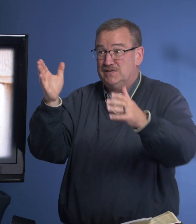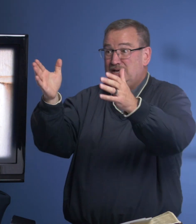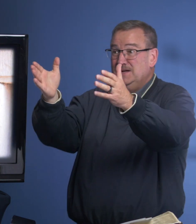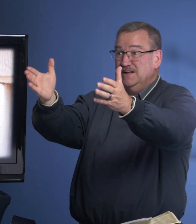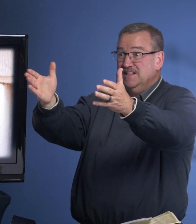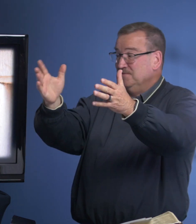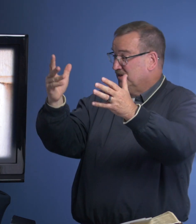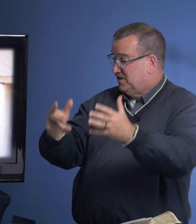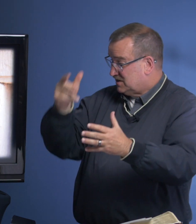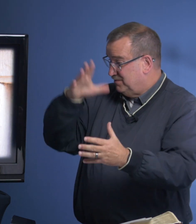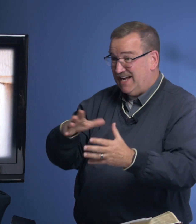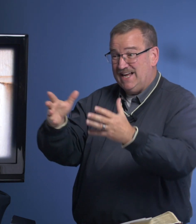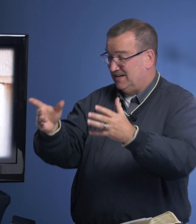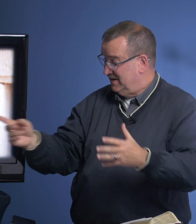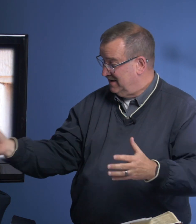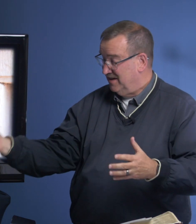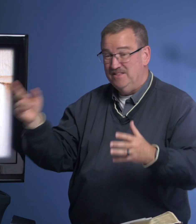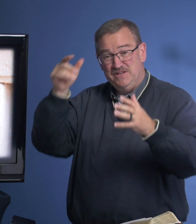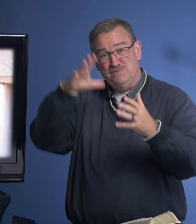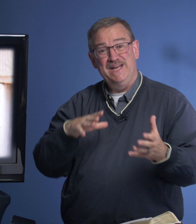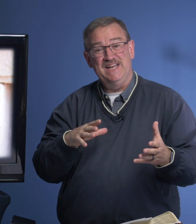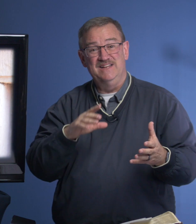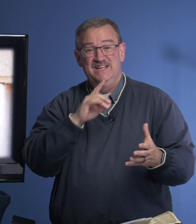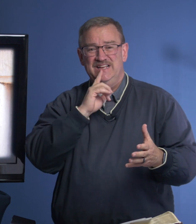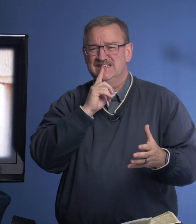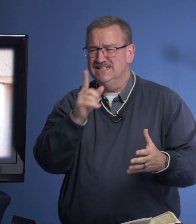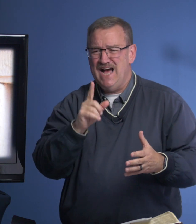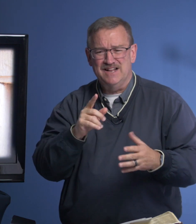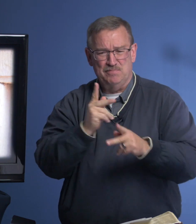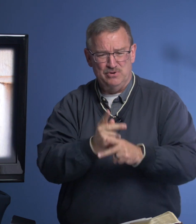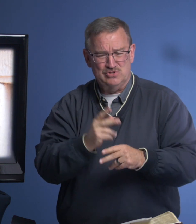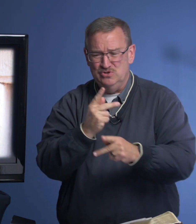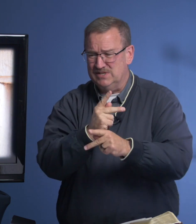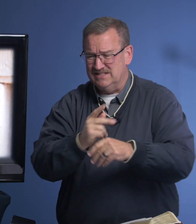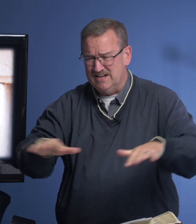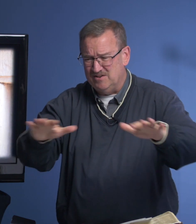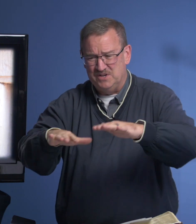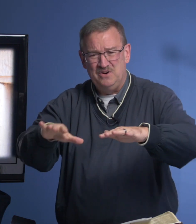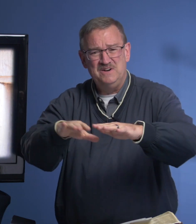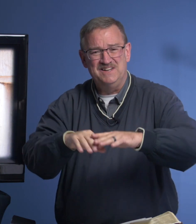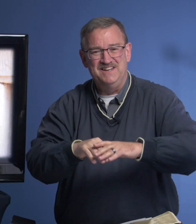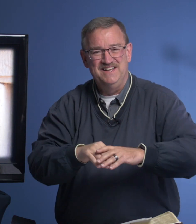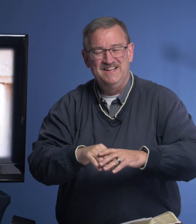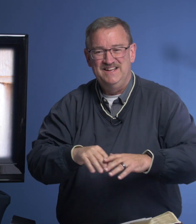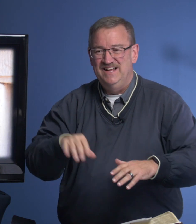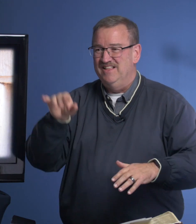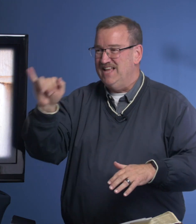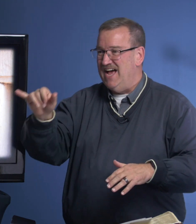this man, this man is not the person who takes care of the garden. That